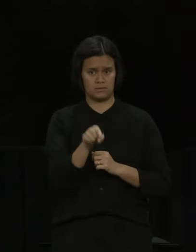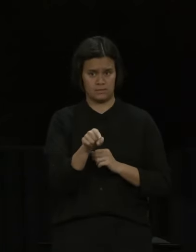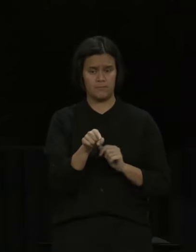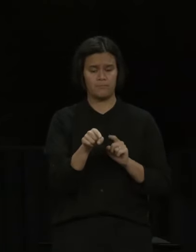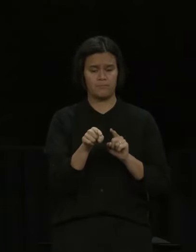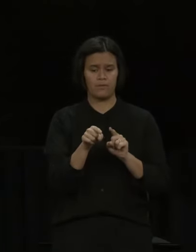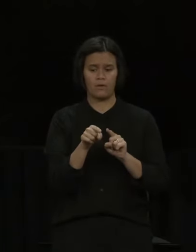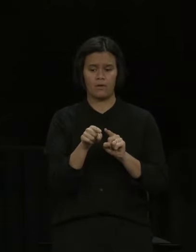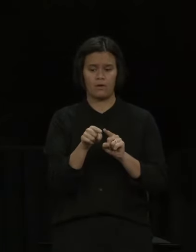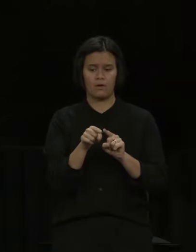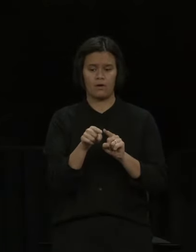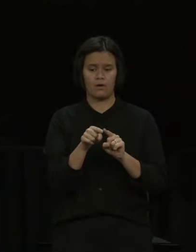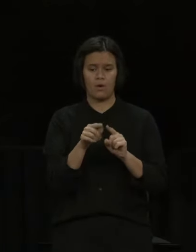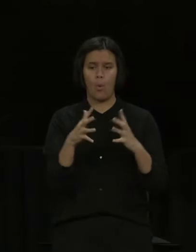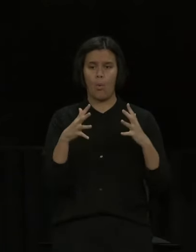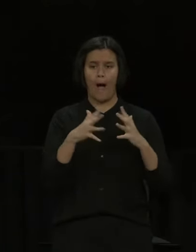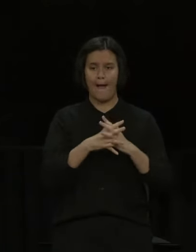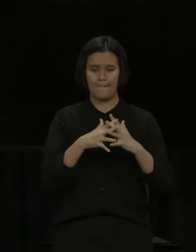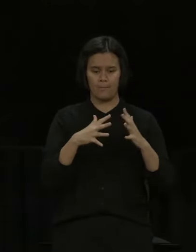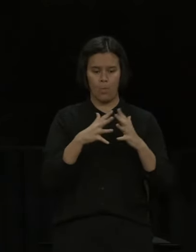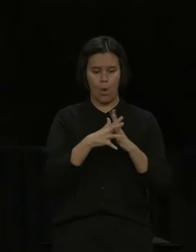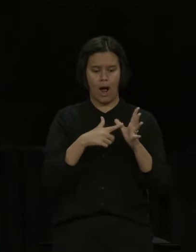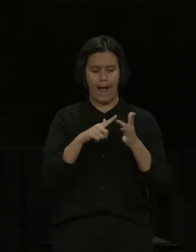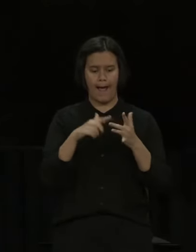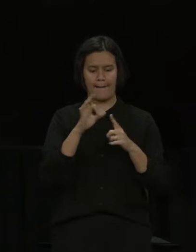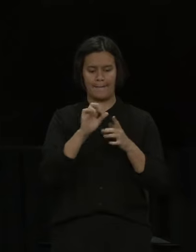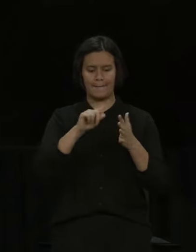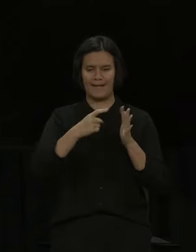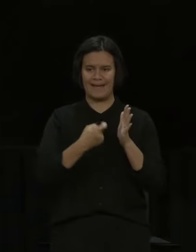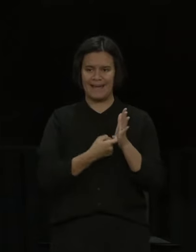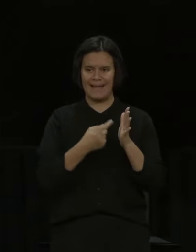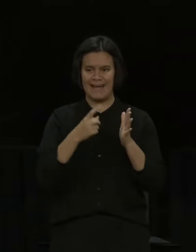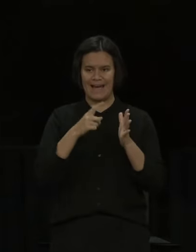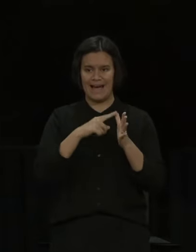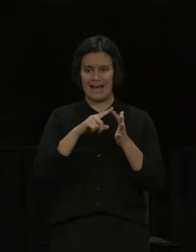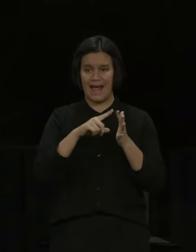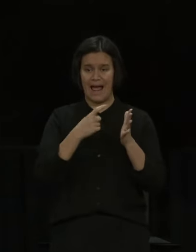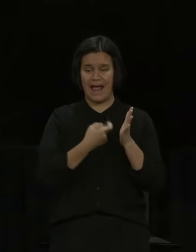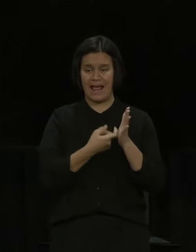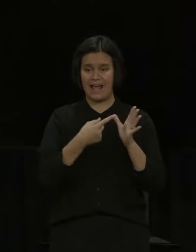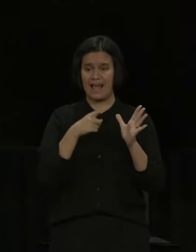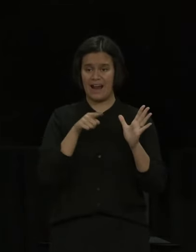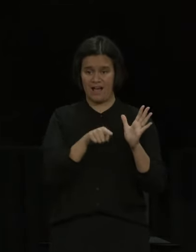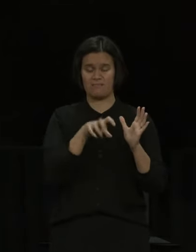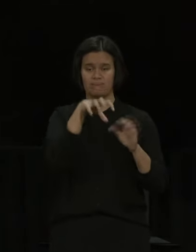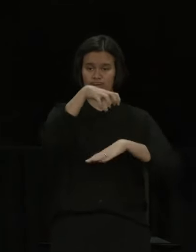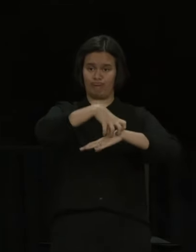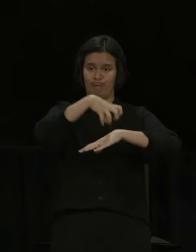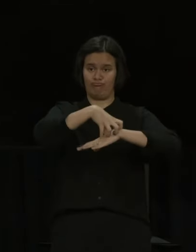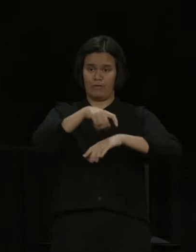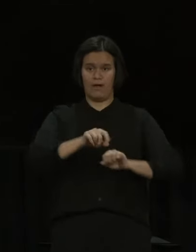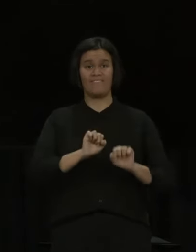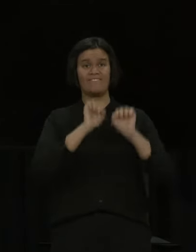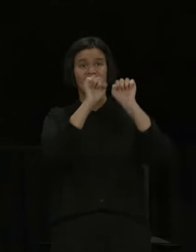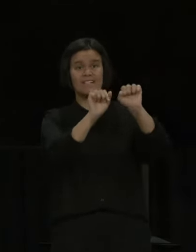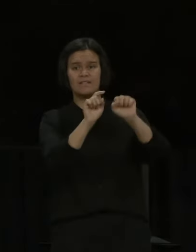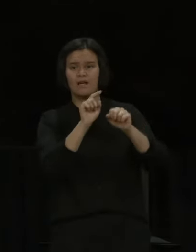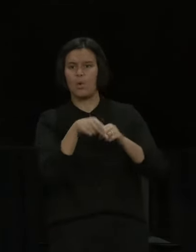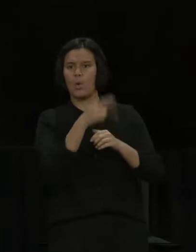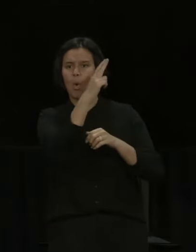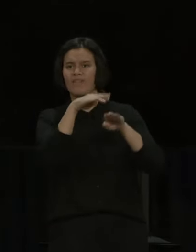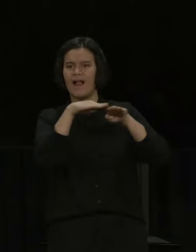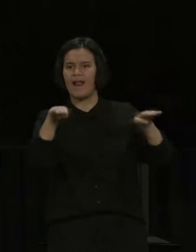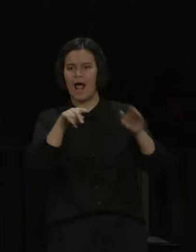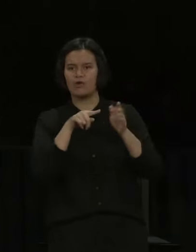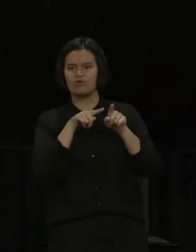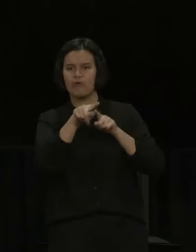to go up and assist Northland's vaccination efforts and so there has been access issues. What was the government doing